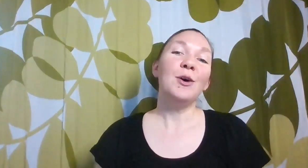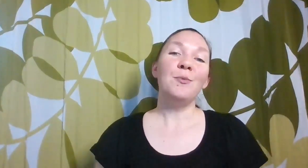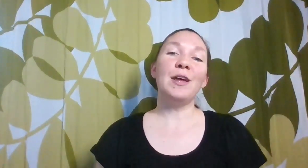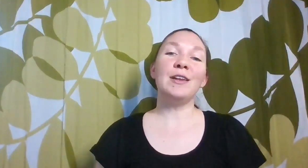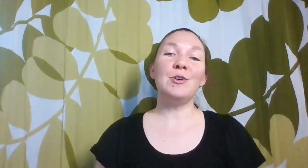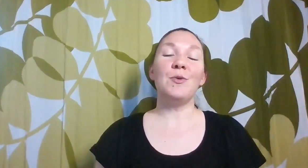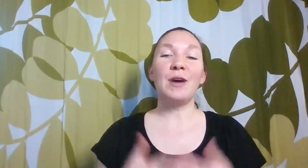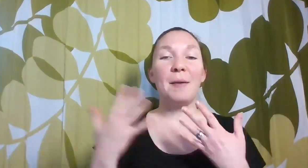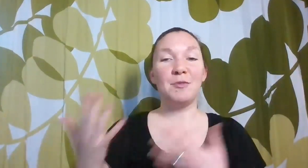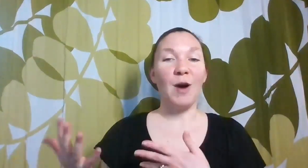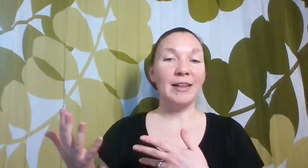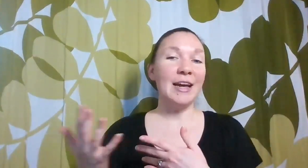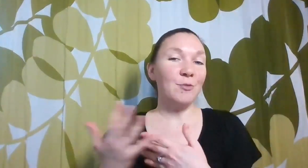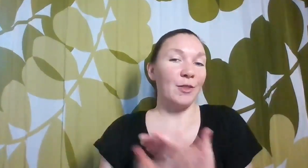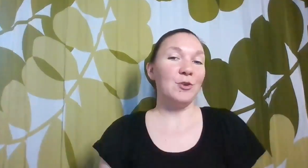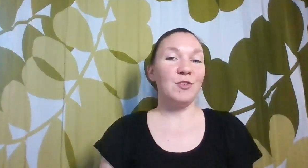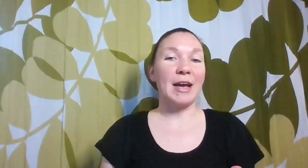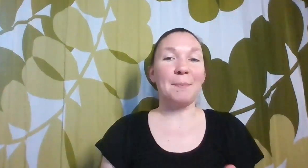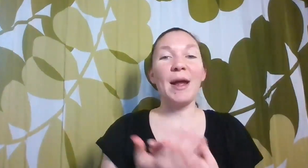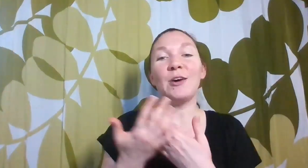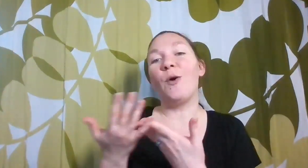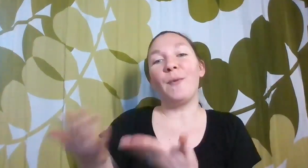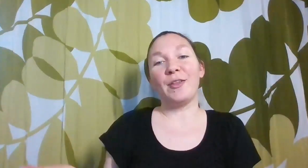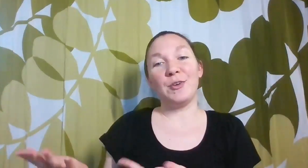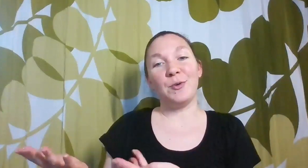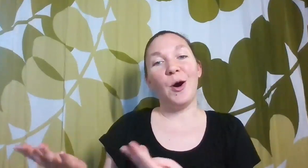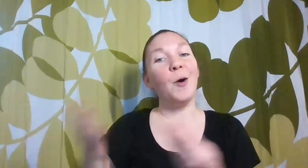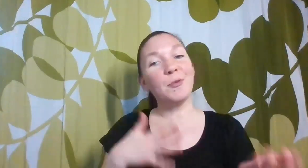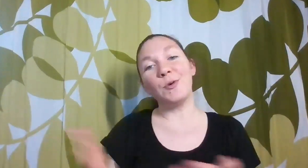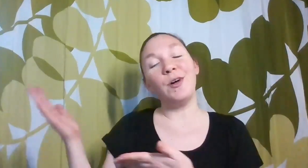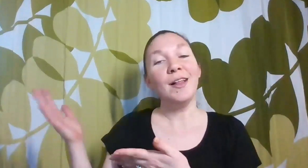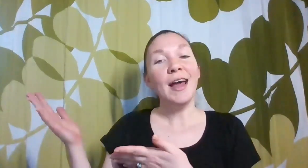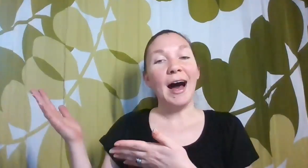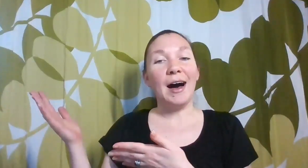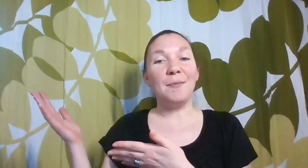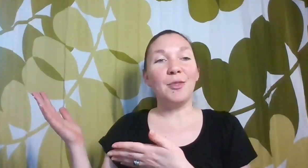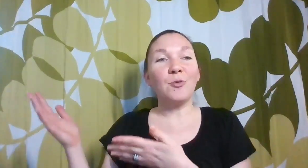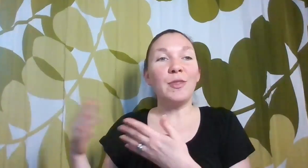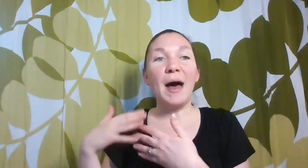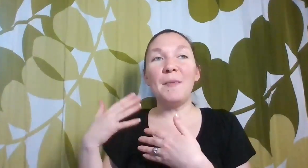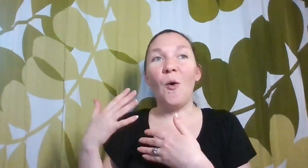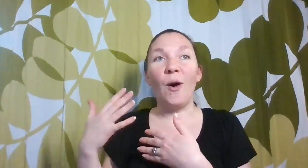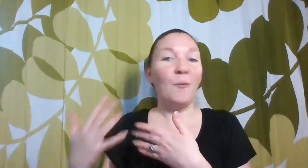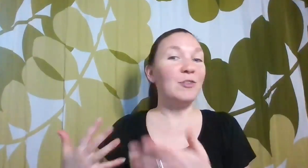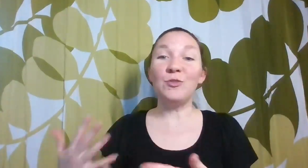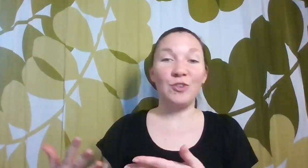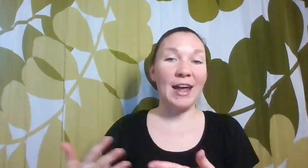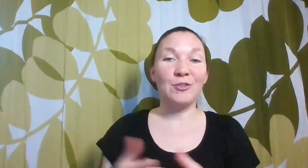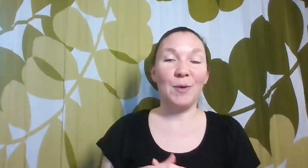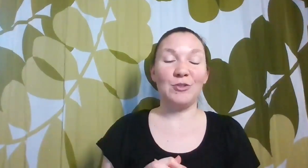when you come to holidays, whether you take a break or whether you homeschool through them or what you change or what